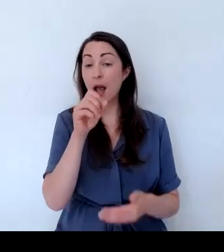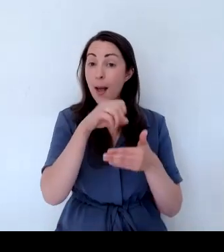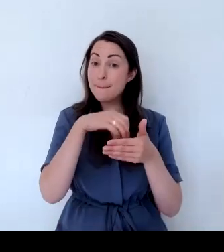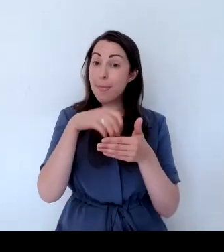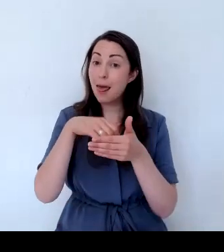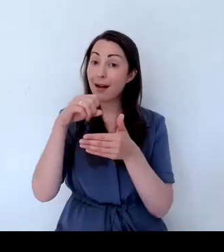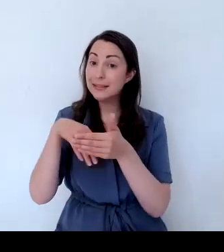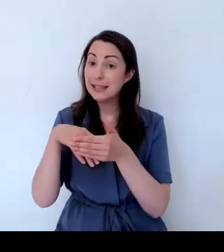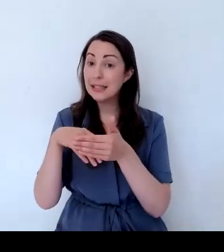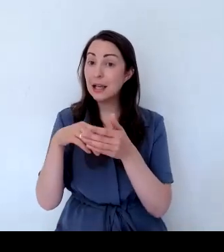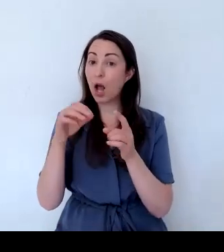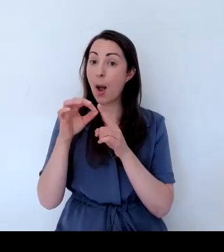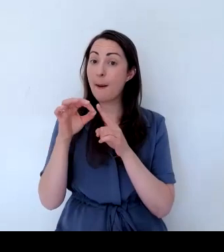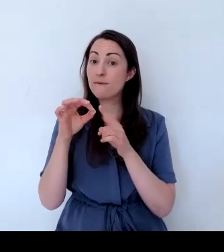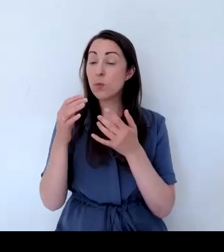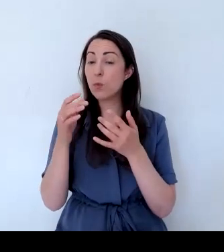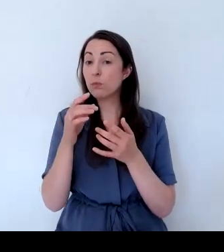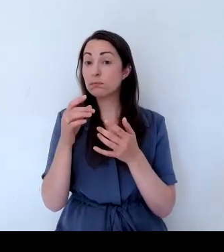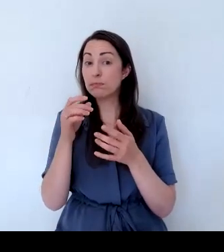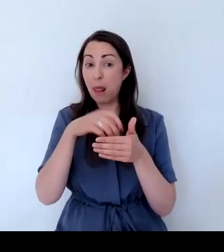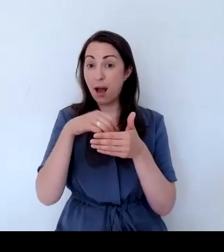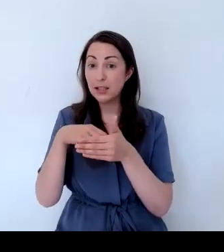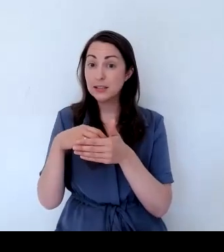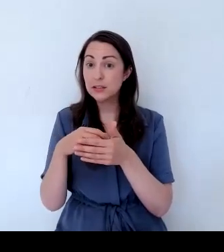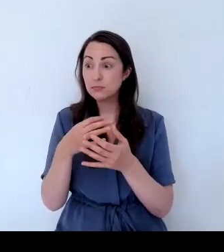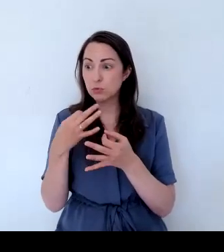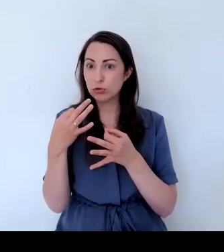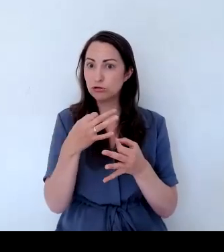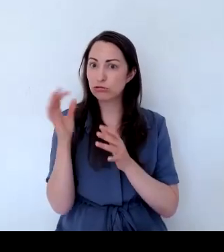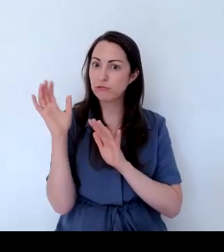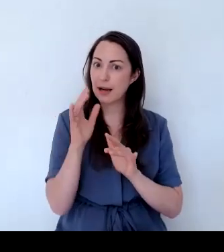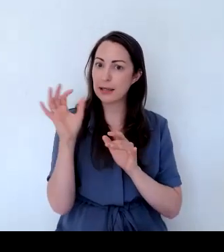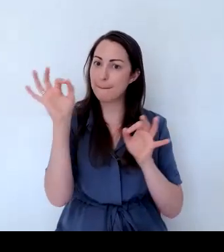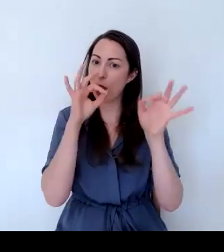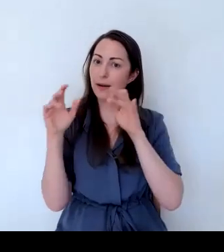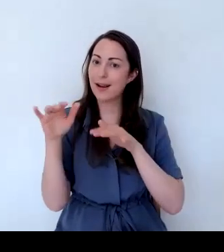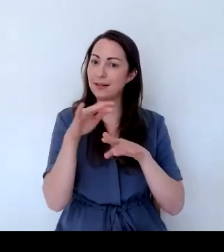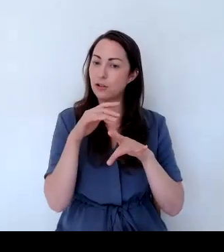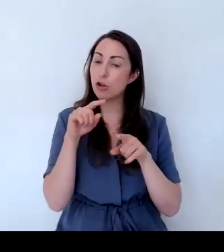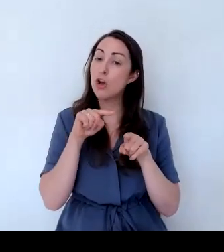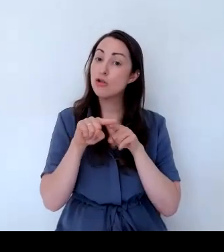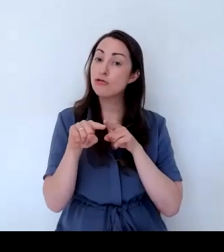swathe if possible, don't we? We that they've got plenty of the same